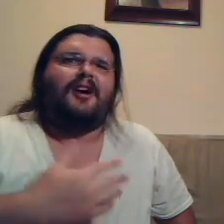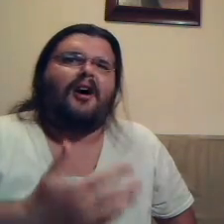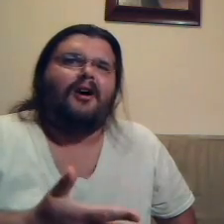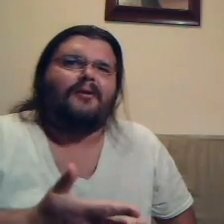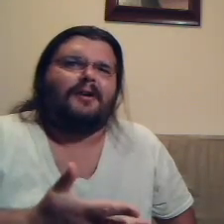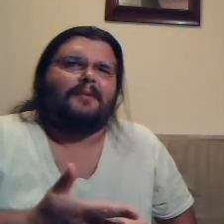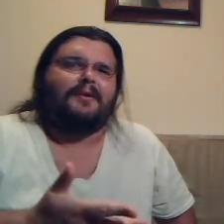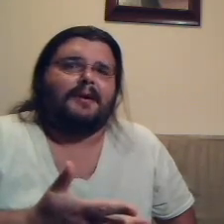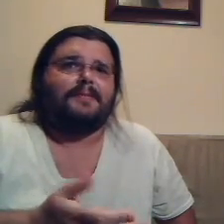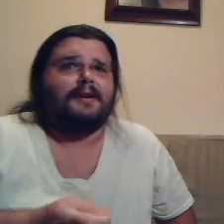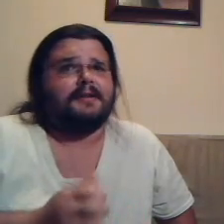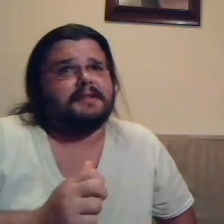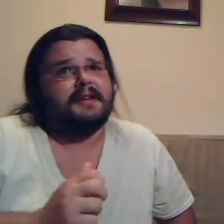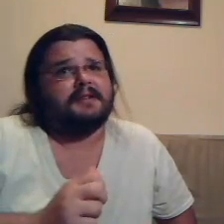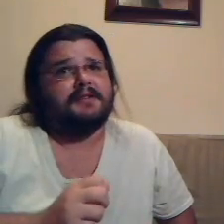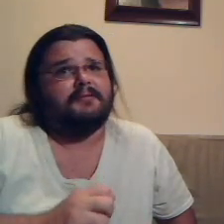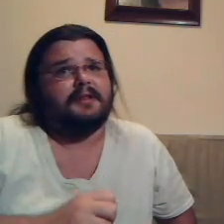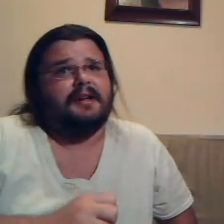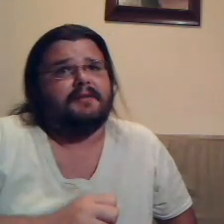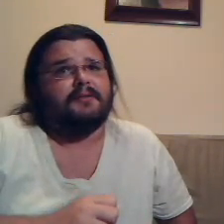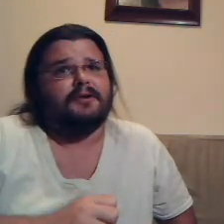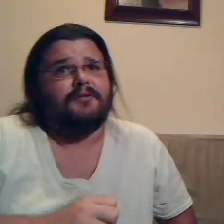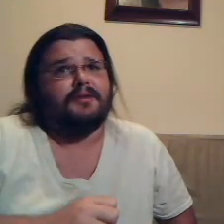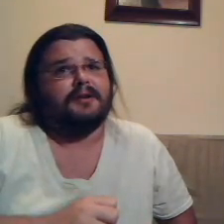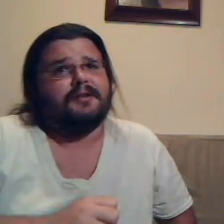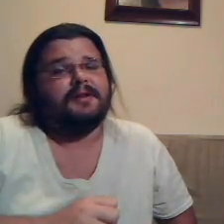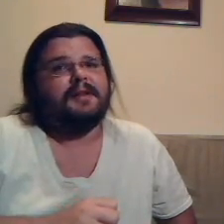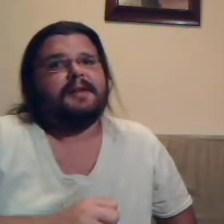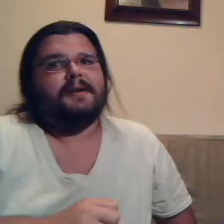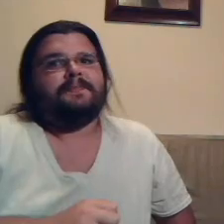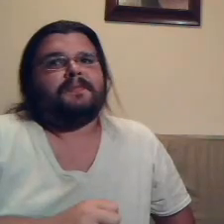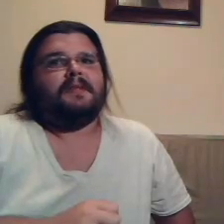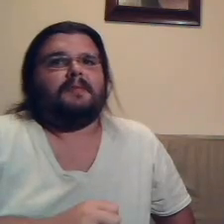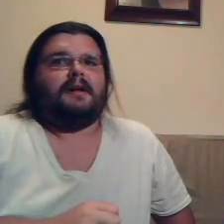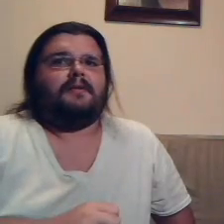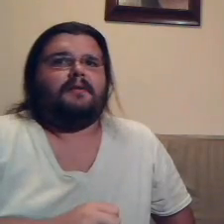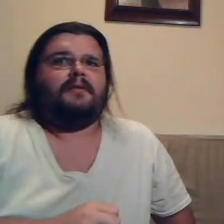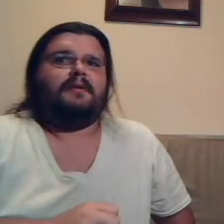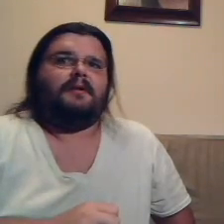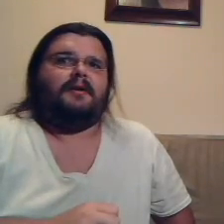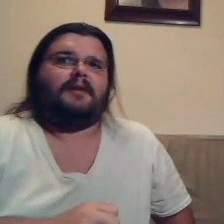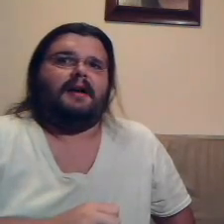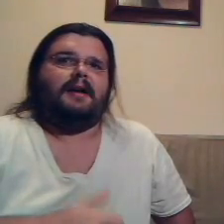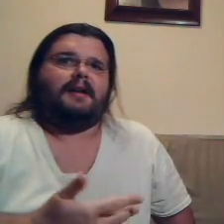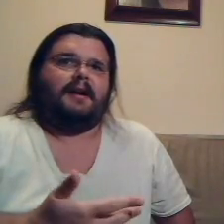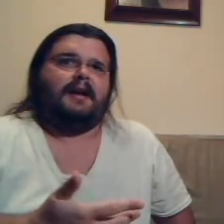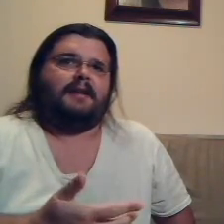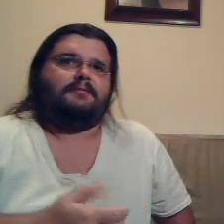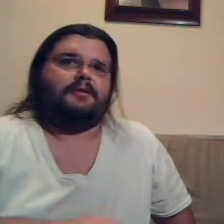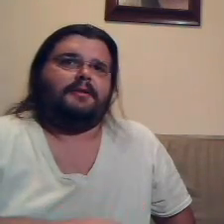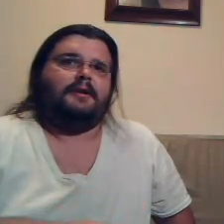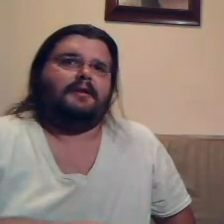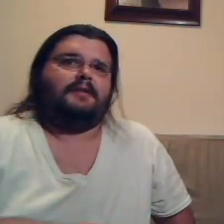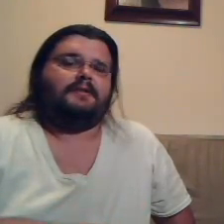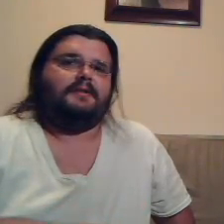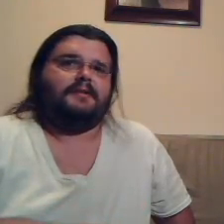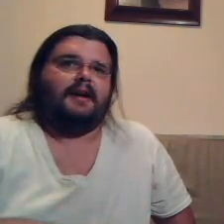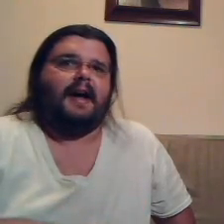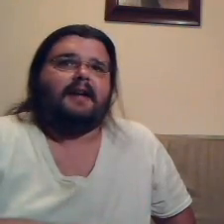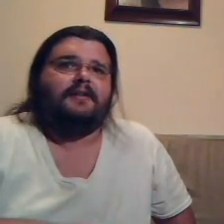horrible. And I'm thinking, is etiquette really even a real word? I'm like, okay, can I ask what the deal is? And she's like, I can